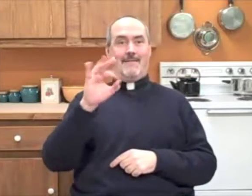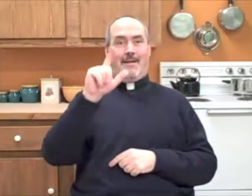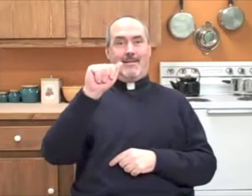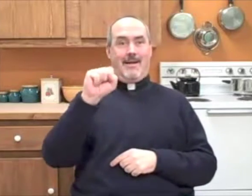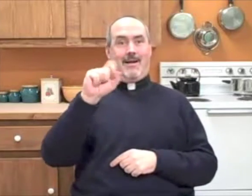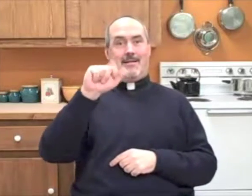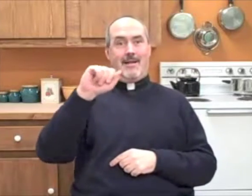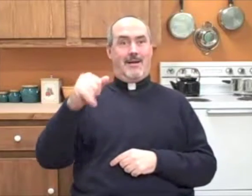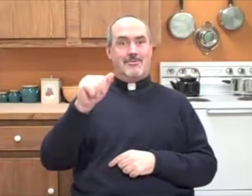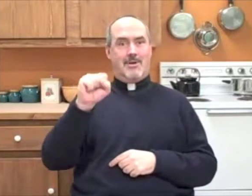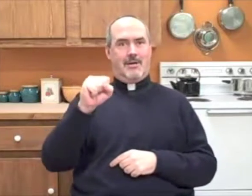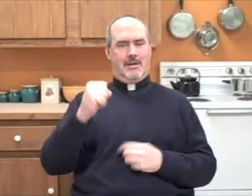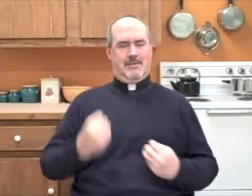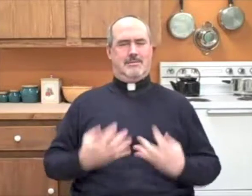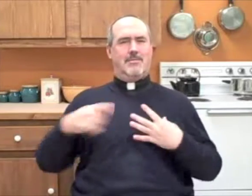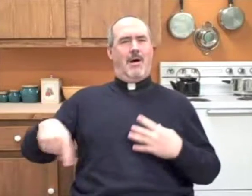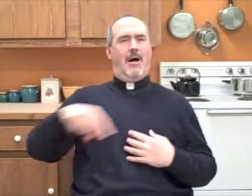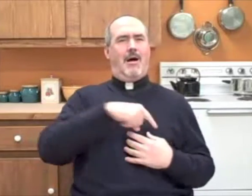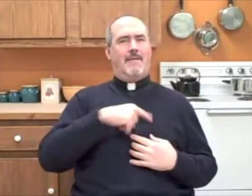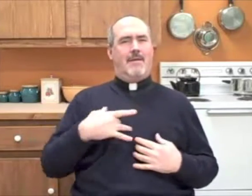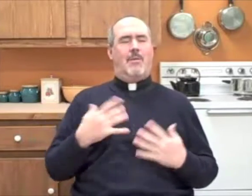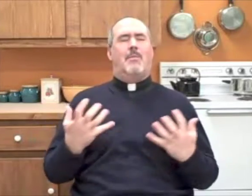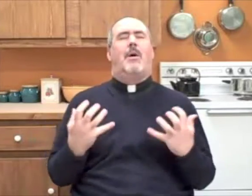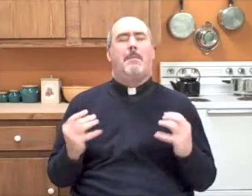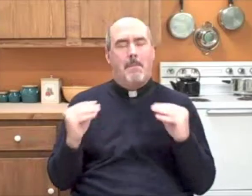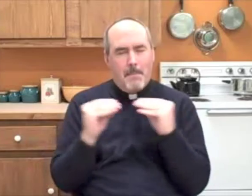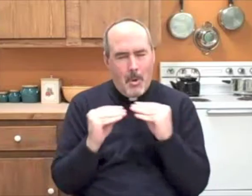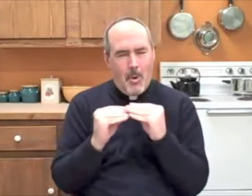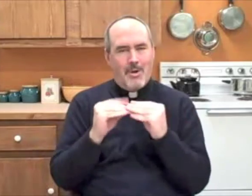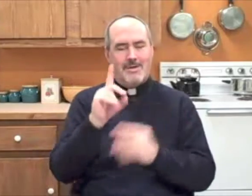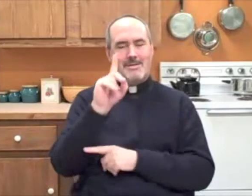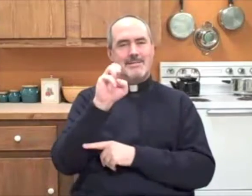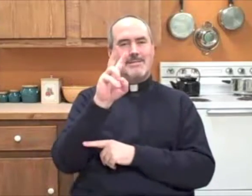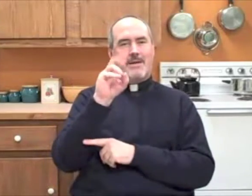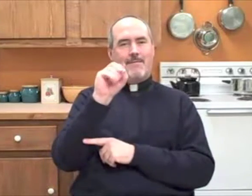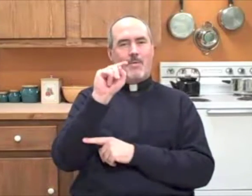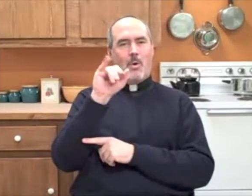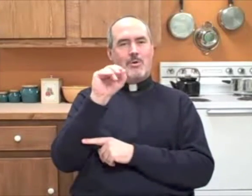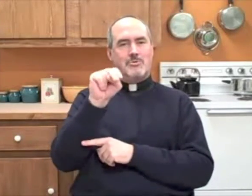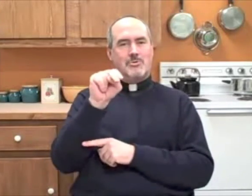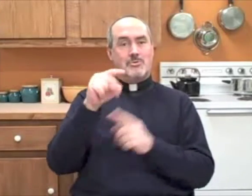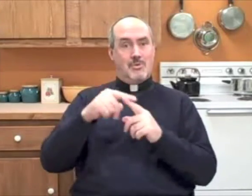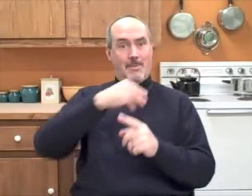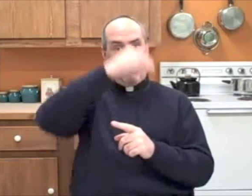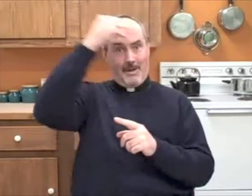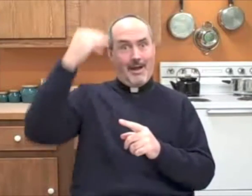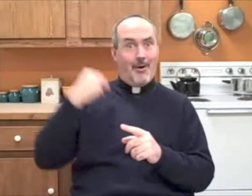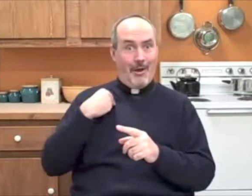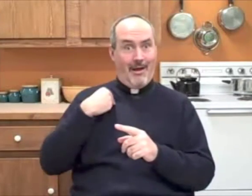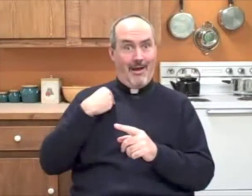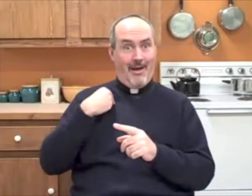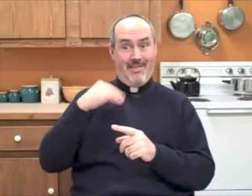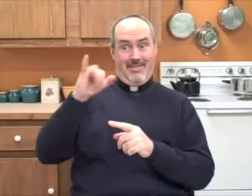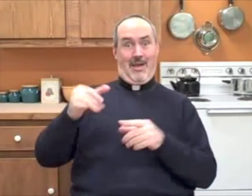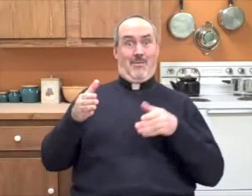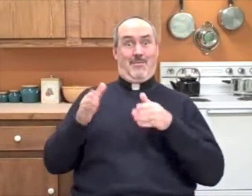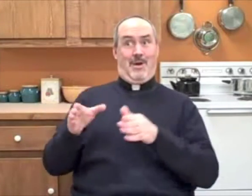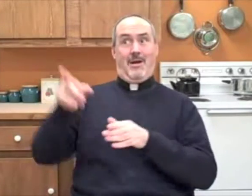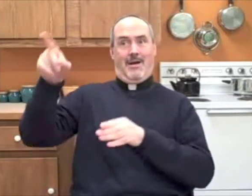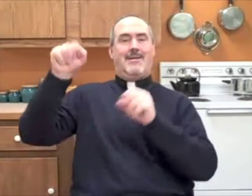it's possible that that story of Our Lady of Las Lias inspires us to give more devotion